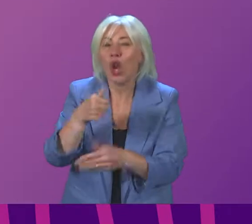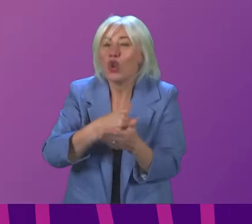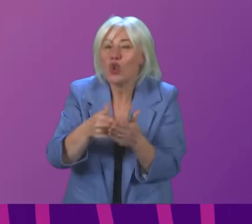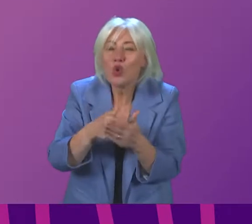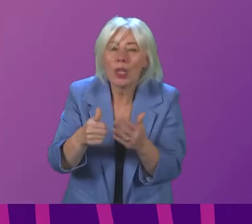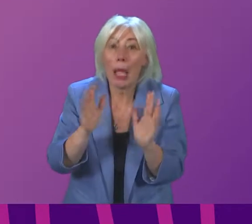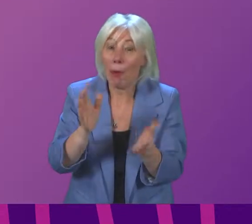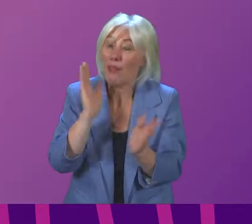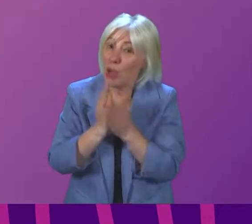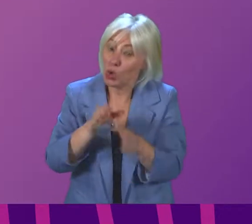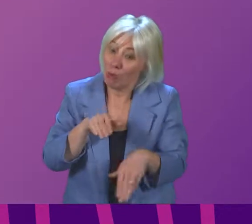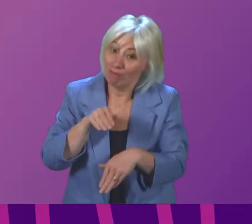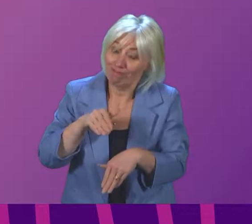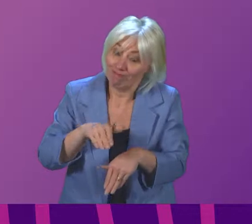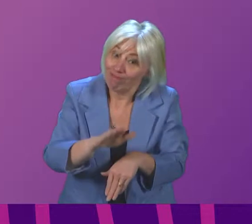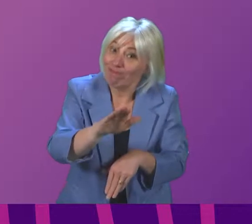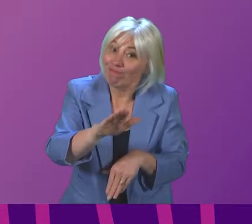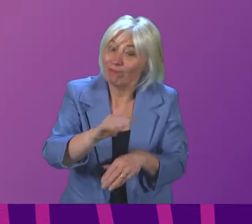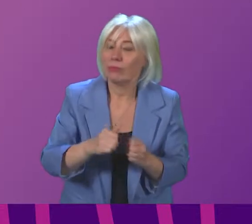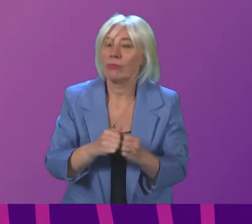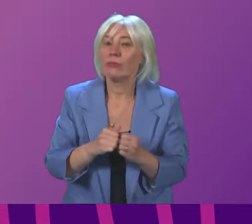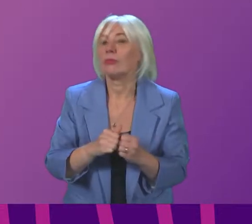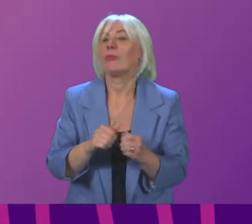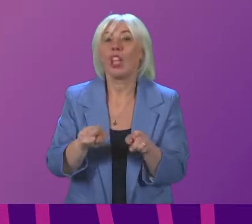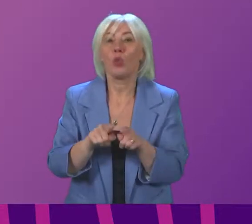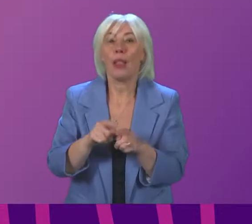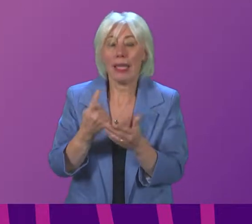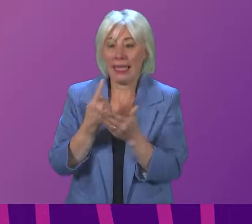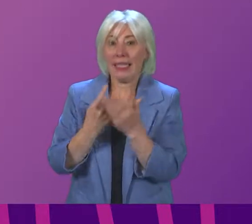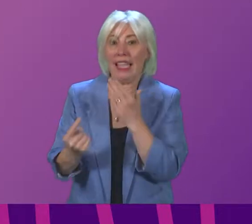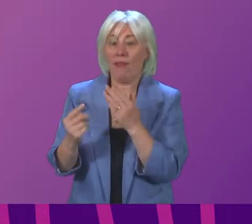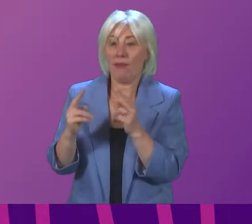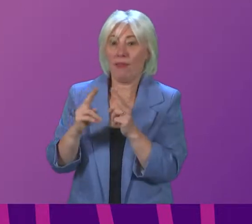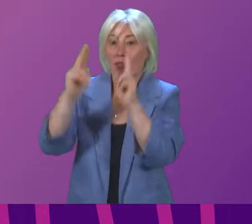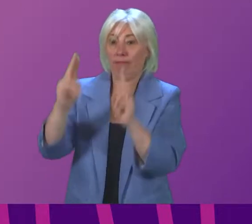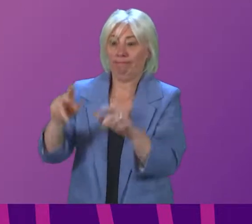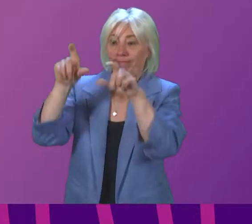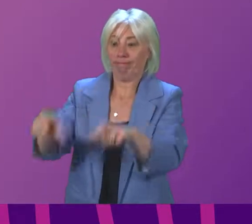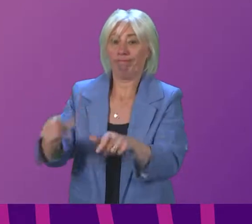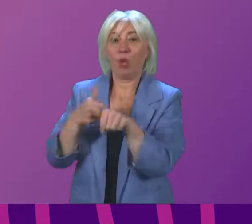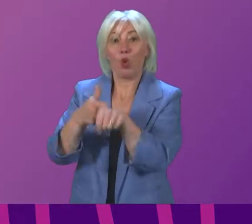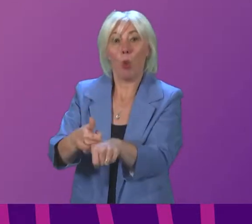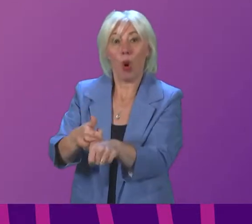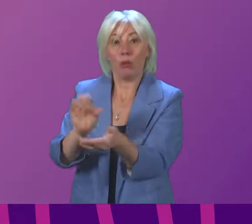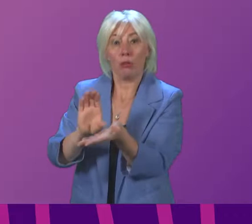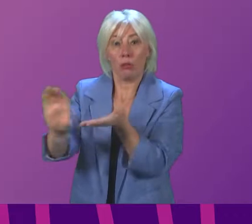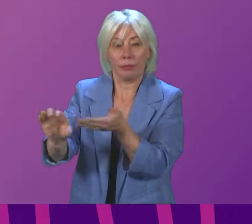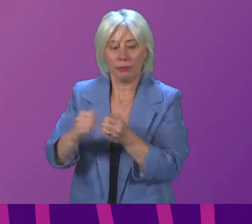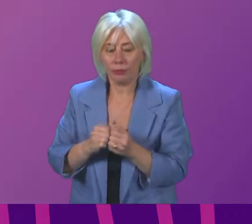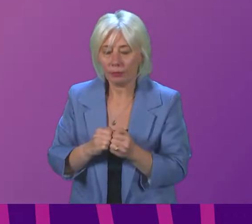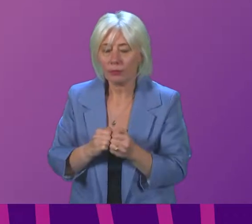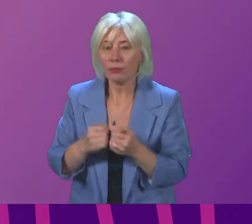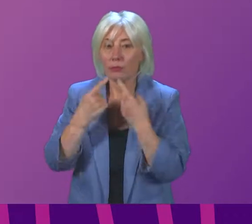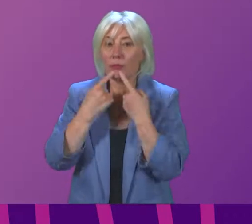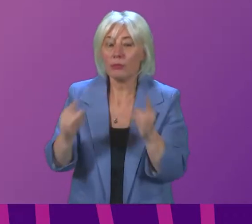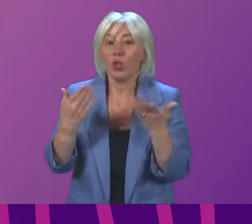that as high as possible. Lastly, in terms of the self-isolation support grant, we have announced